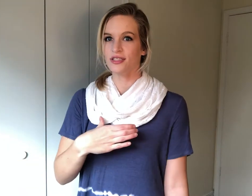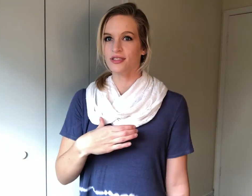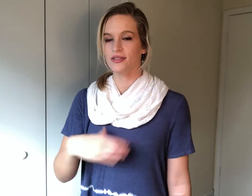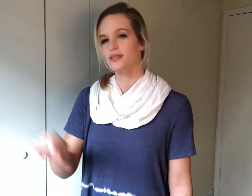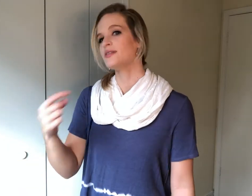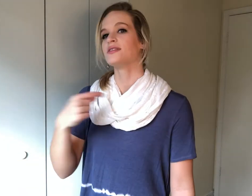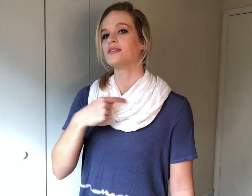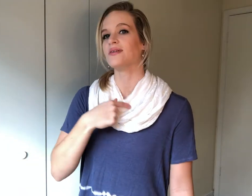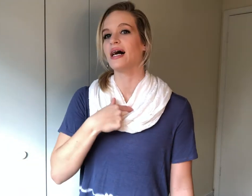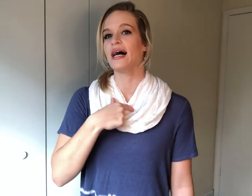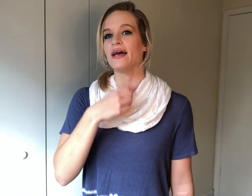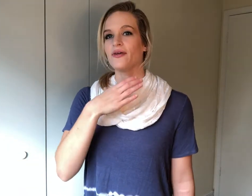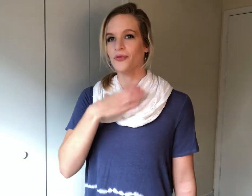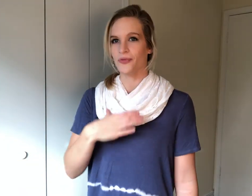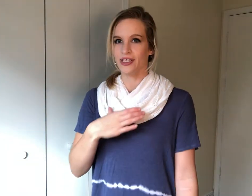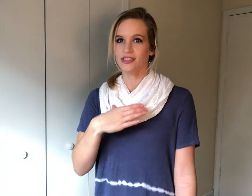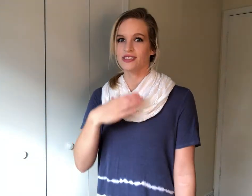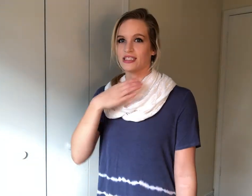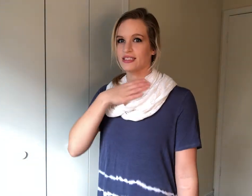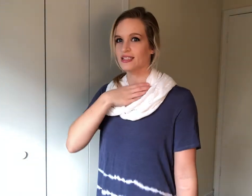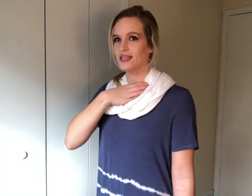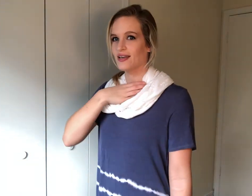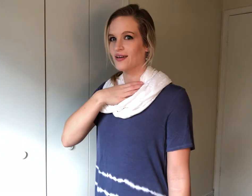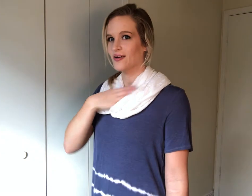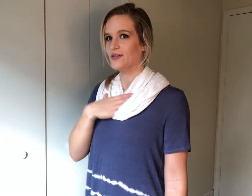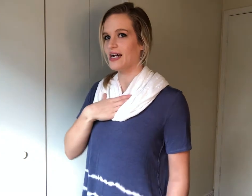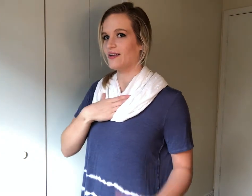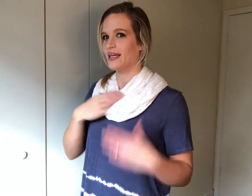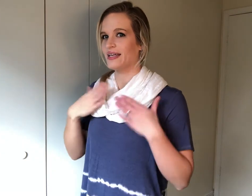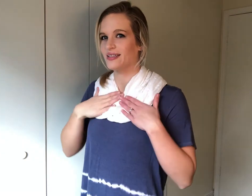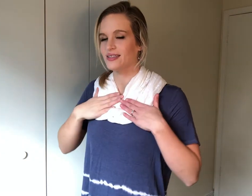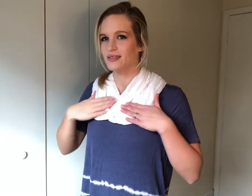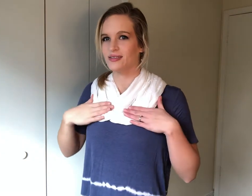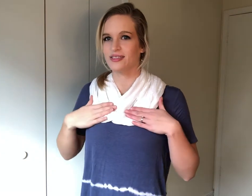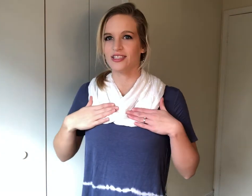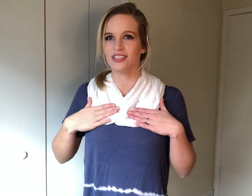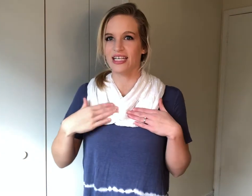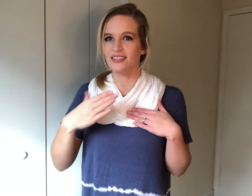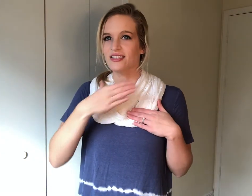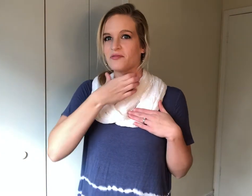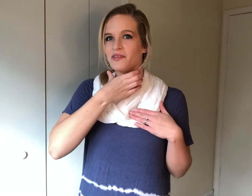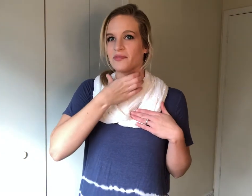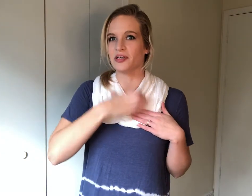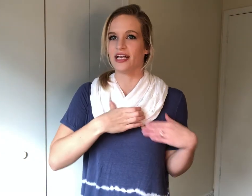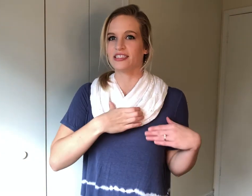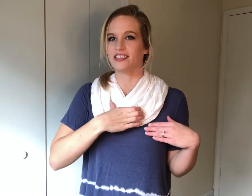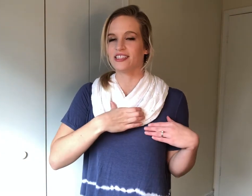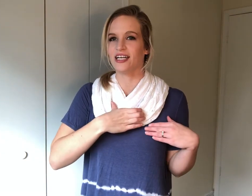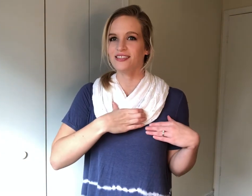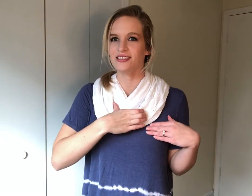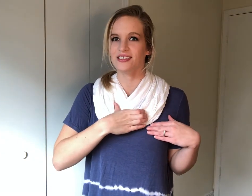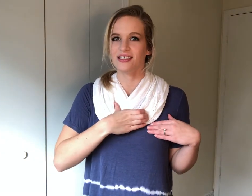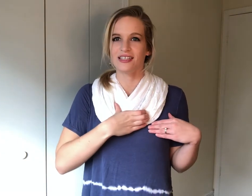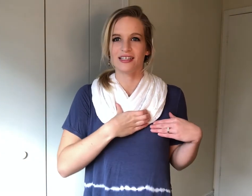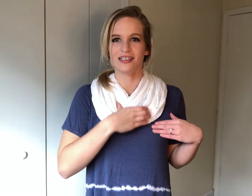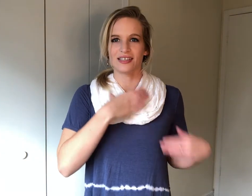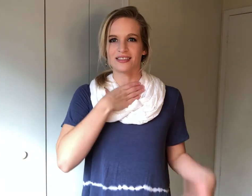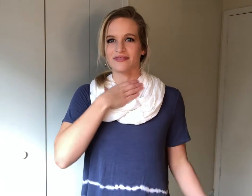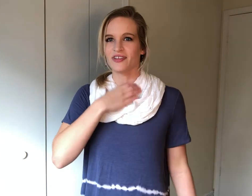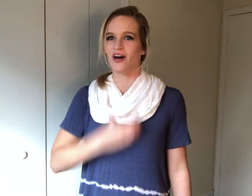so I wish just go down like to your chest a little bit from your neck to your chest because if you go